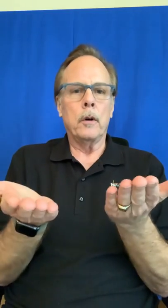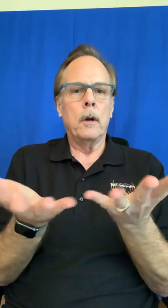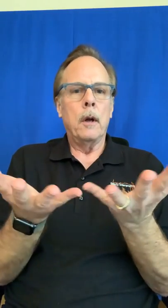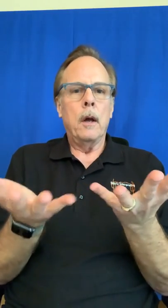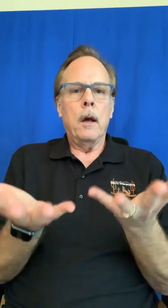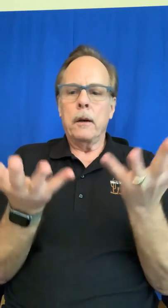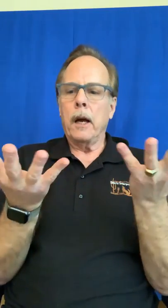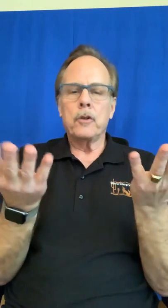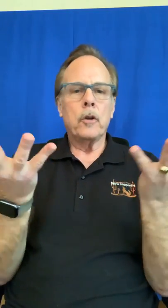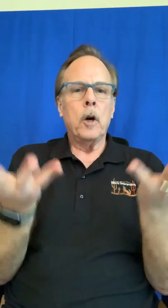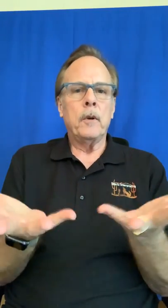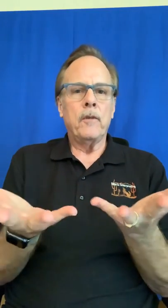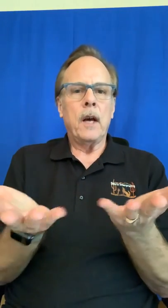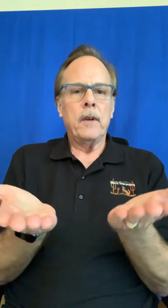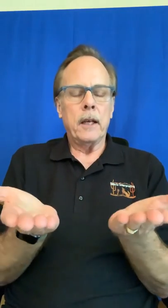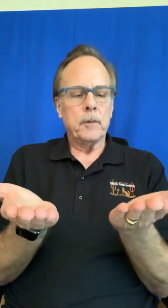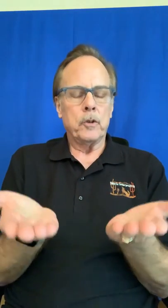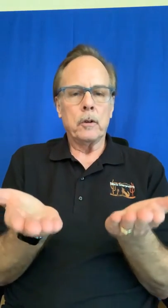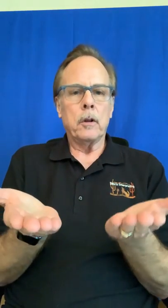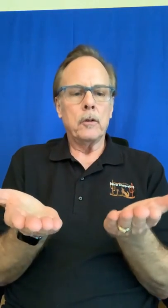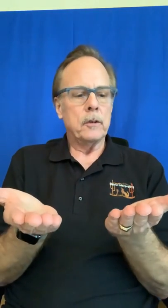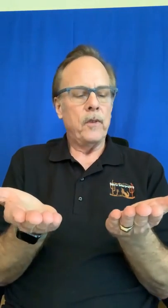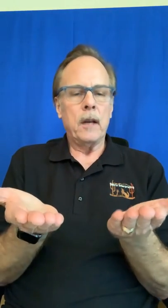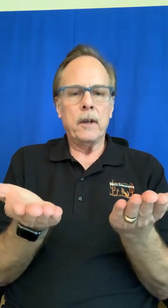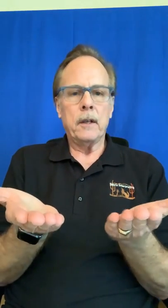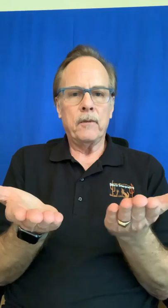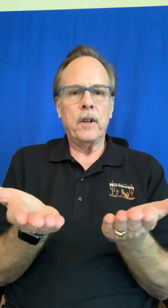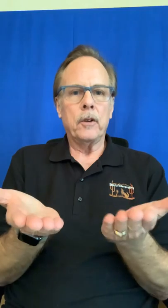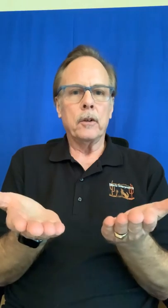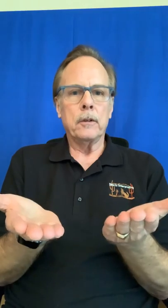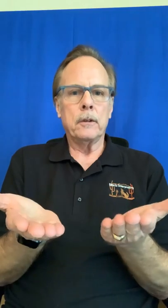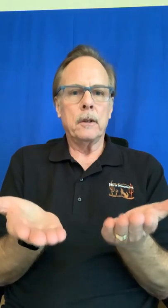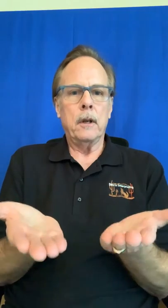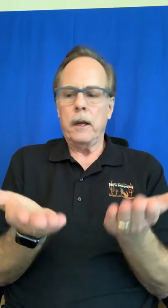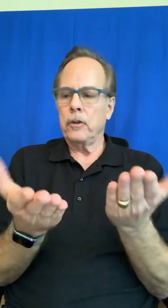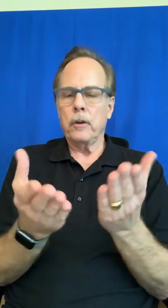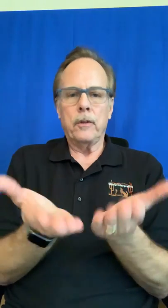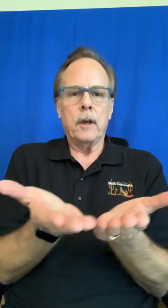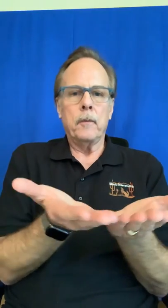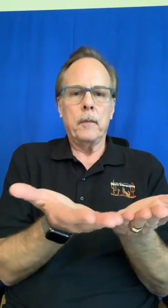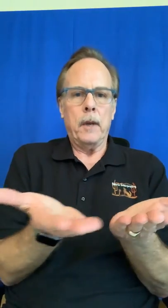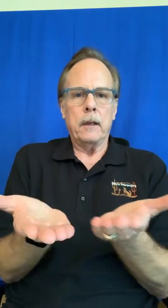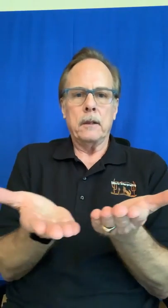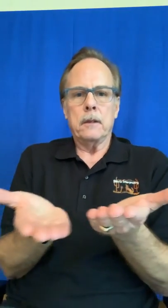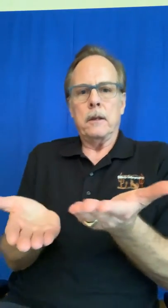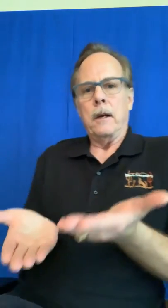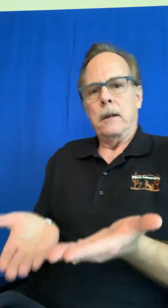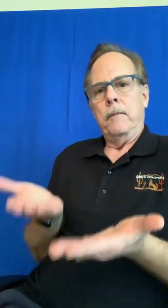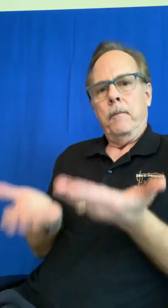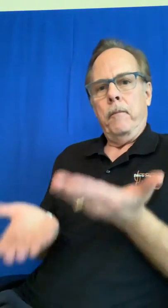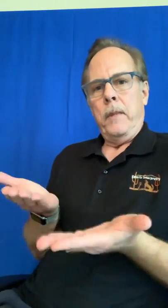not your open five hands but your closed five hand fingers and your thumb out to the side maybe